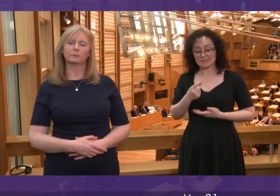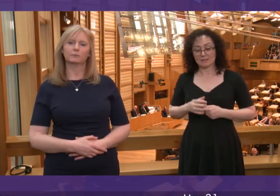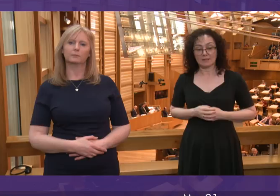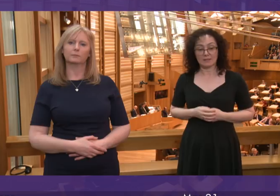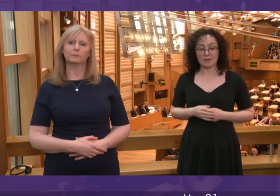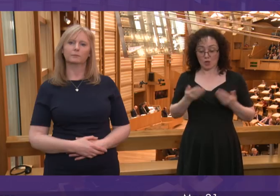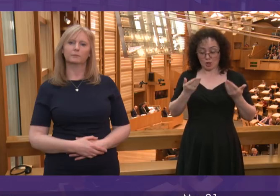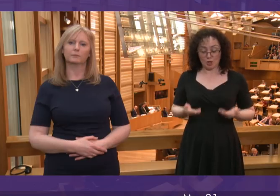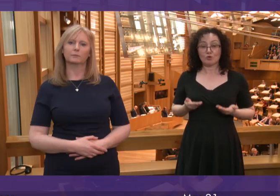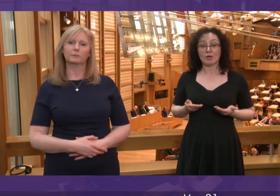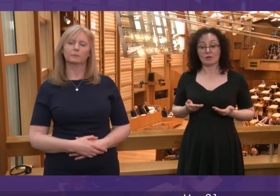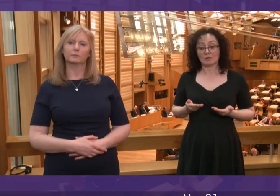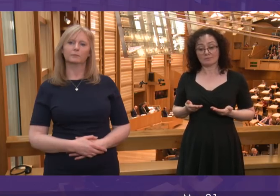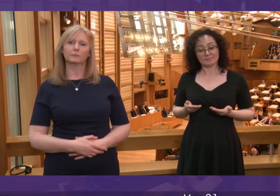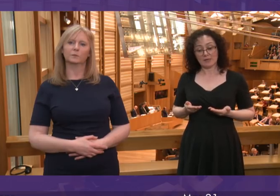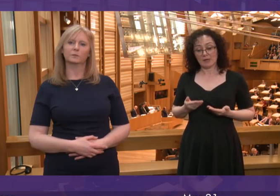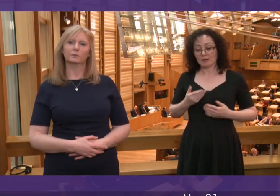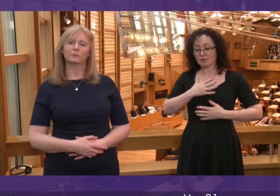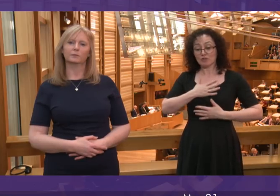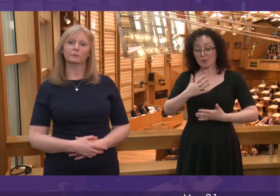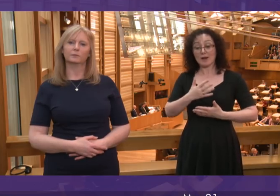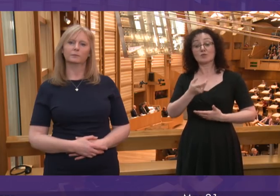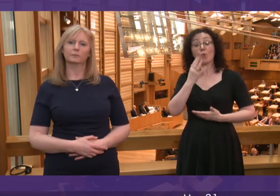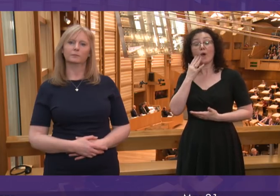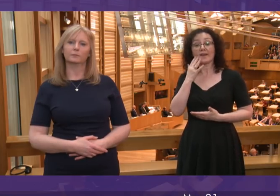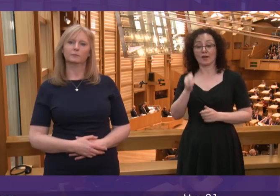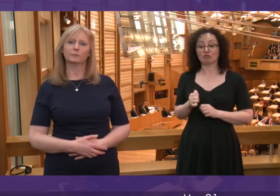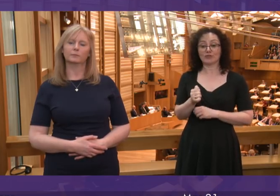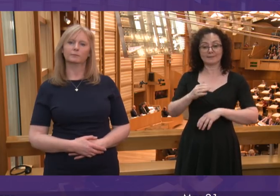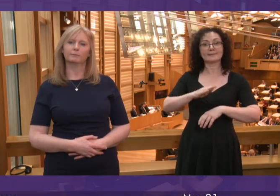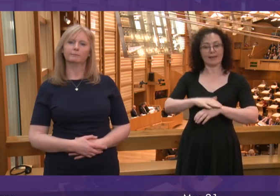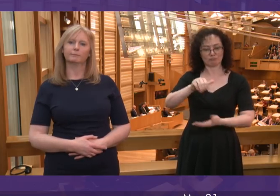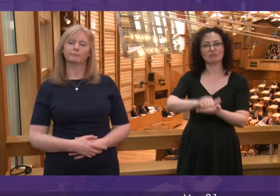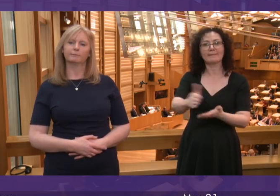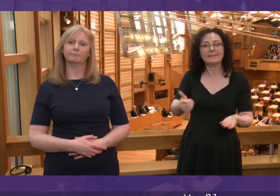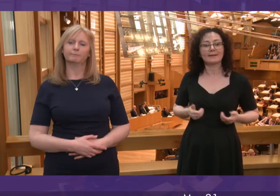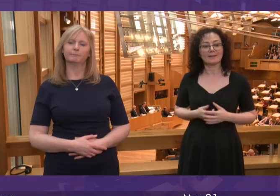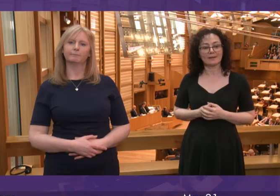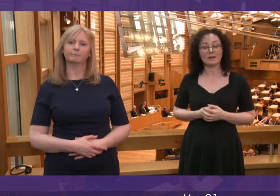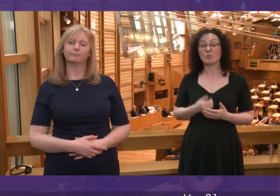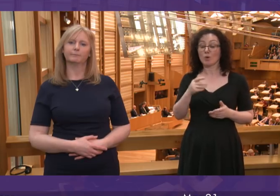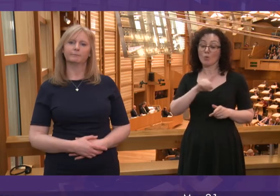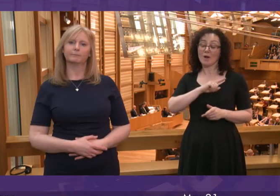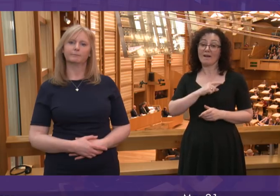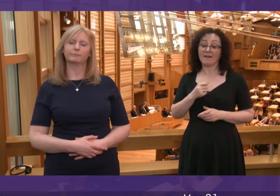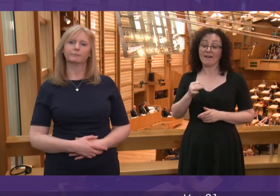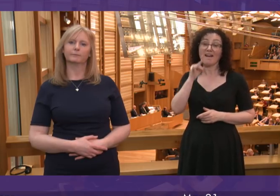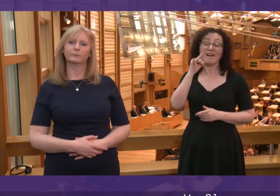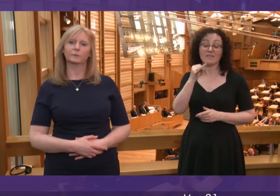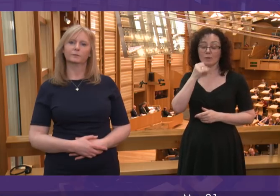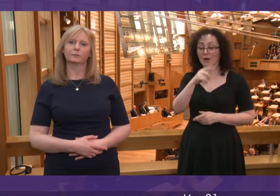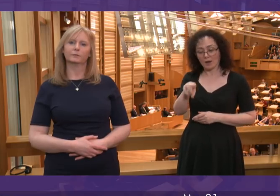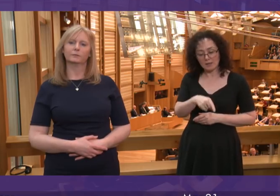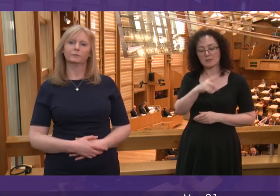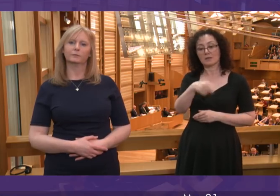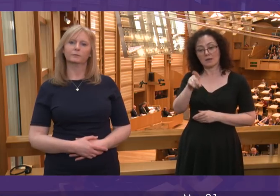it has come to the point where there is genuine surprise that the train is running on time, as opposed to it being so frequently cancelled. He goes on to say, the